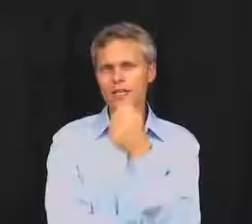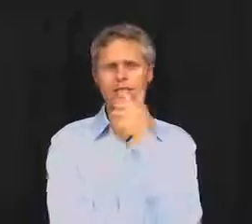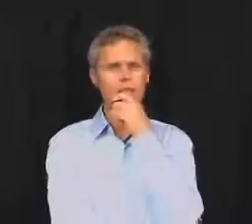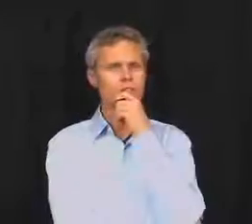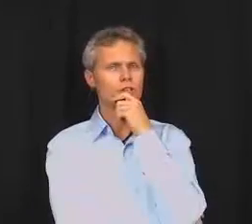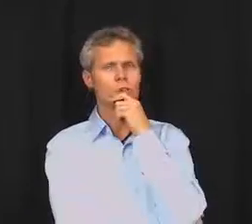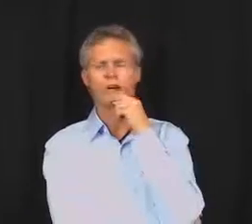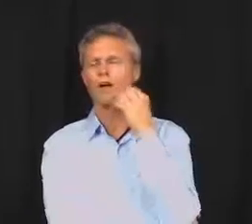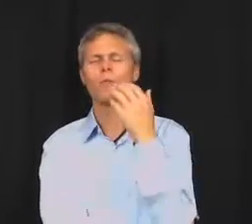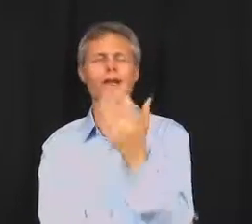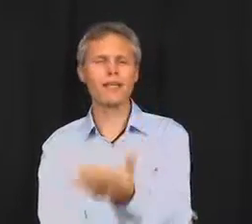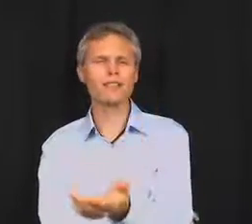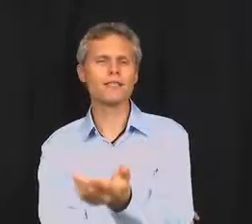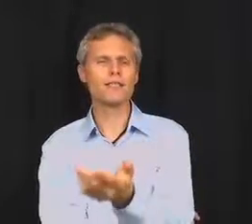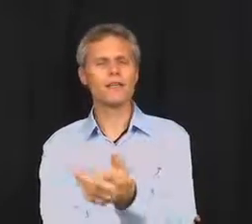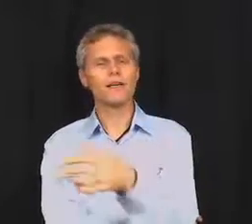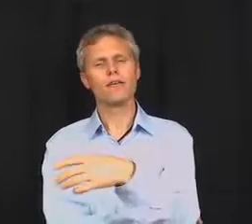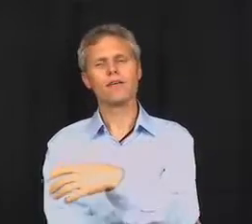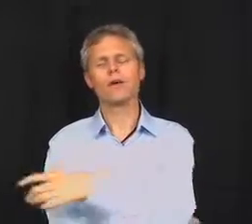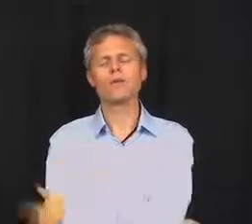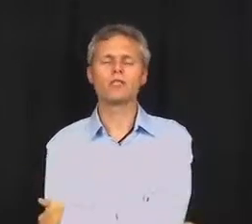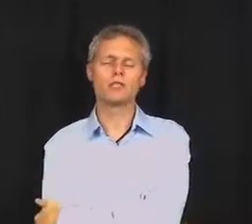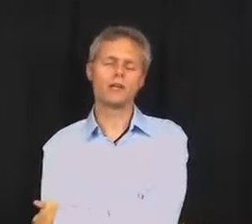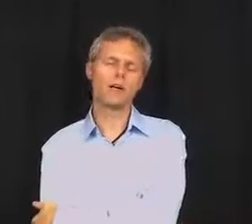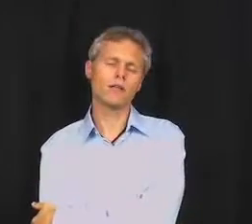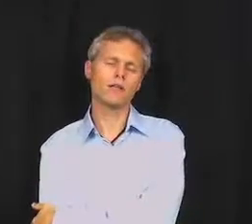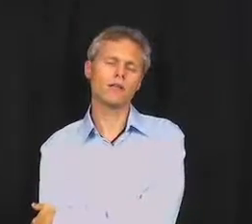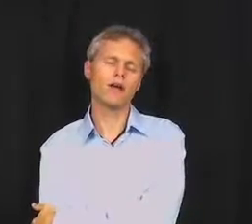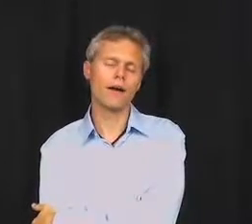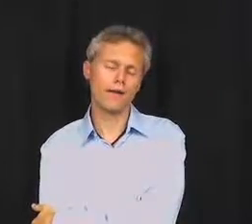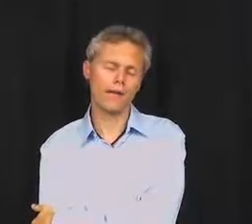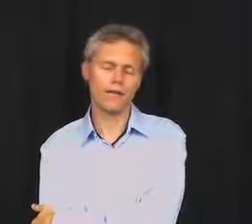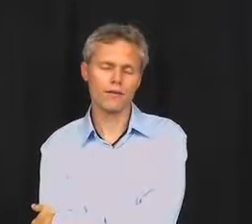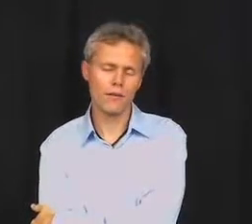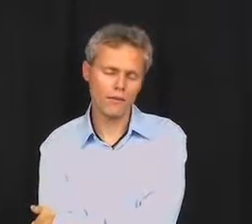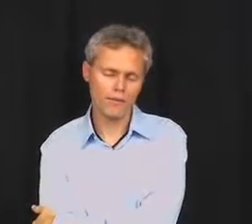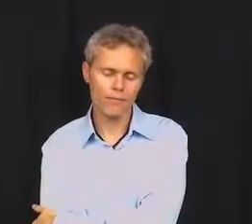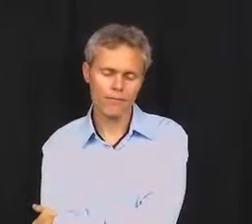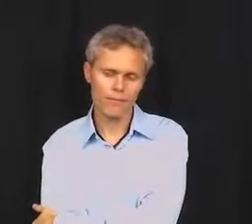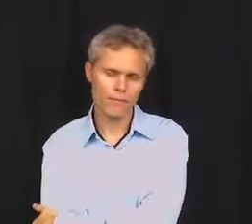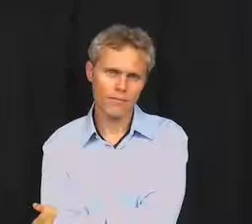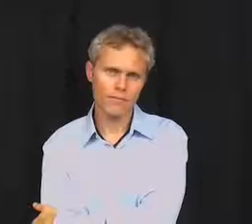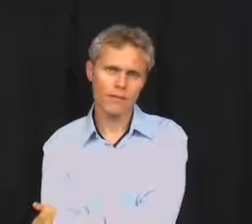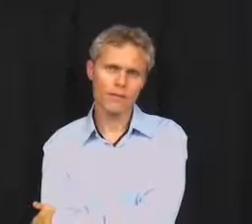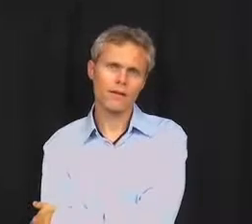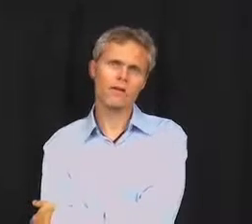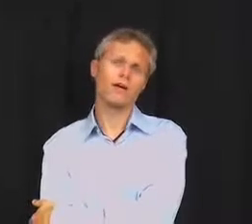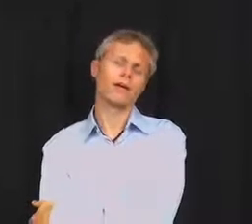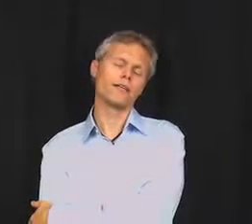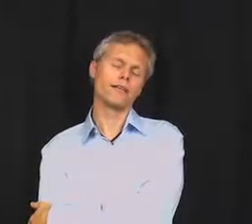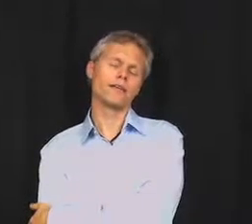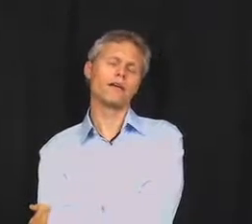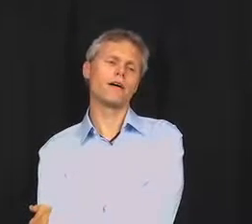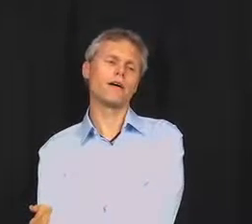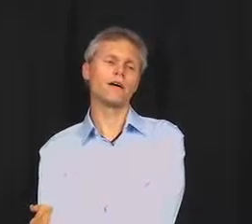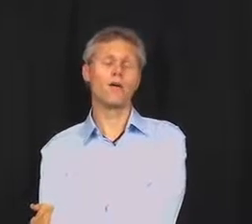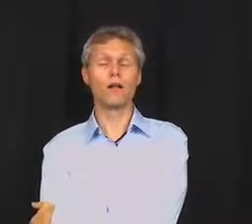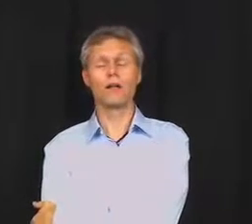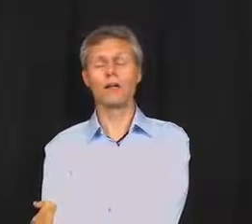I send you, and all my lessons, if I was just kind of tired all the time, and I just said, uh, welcome